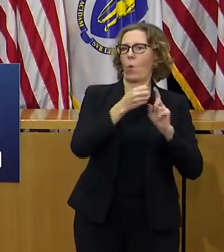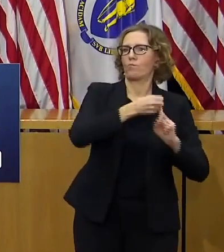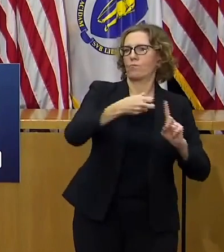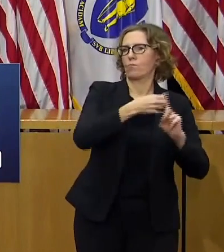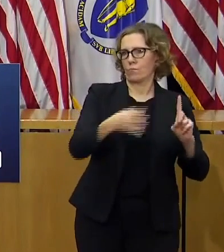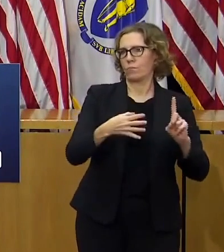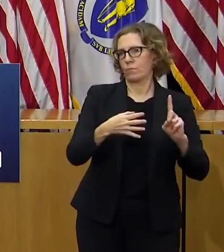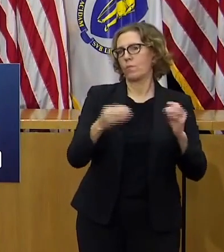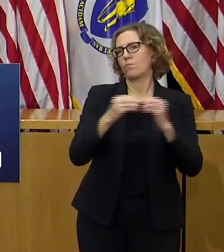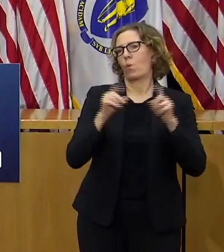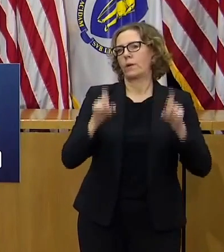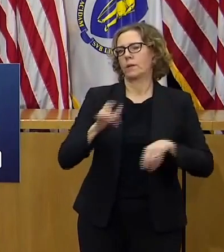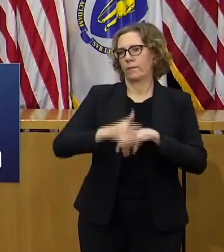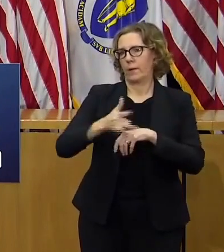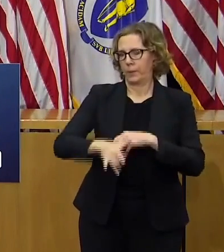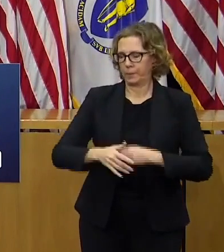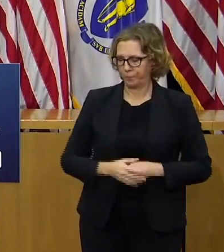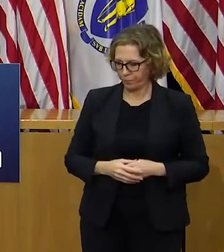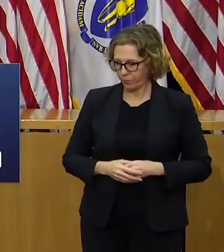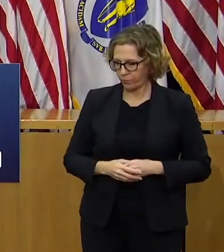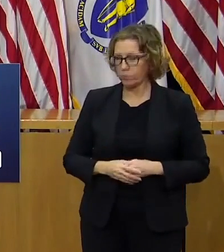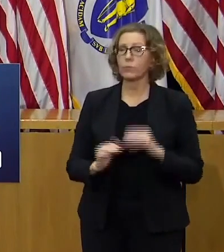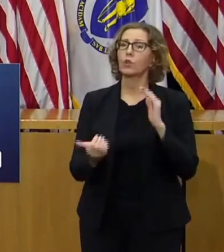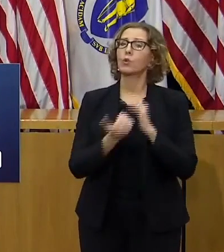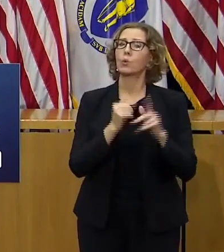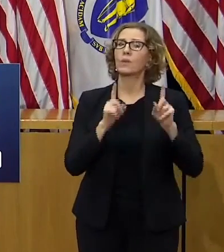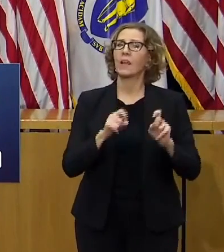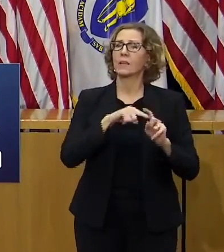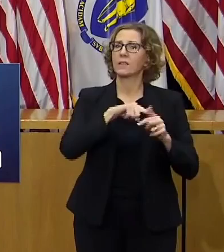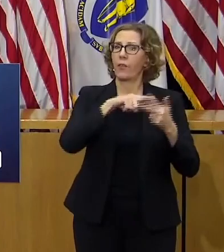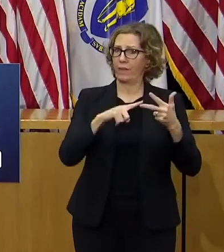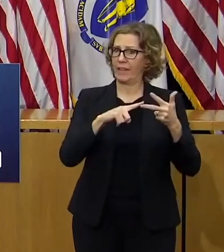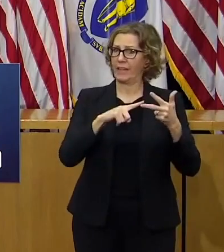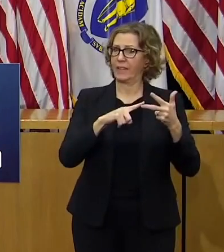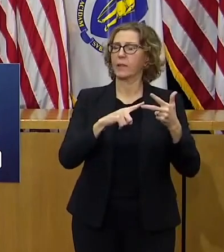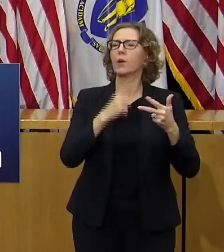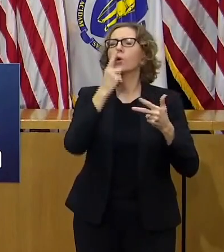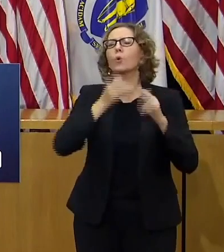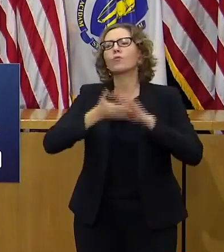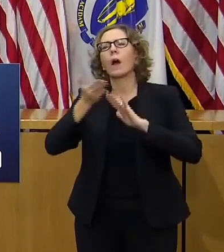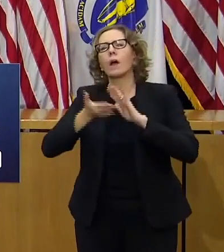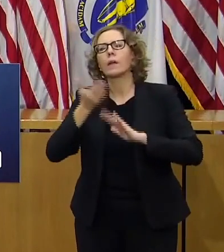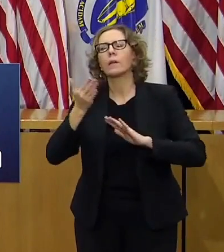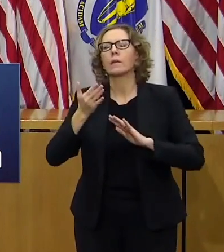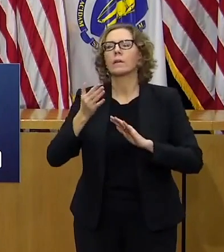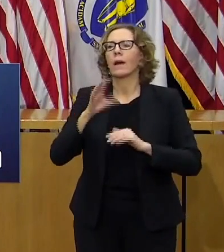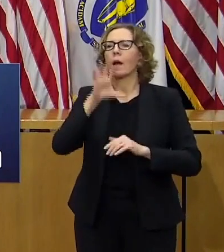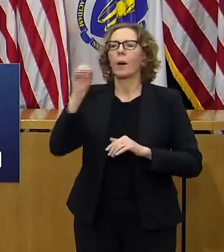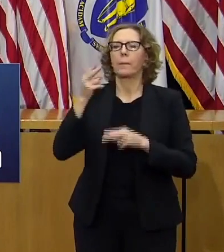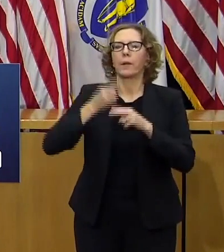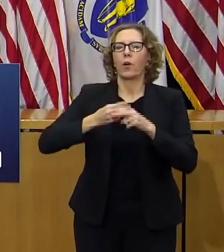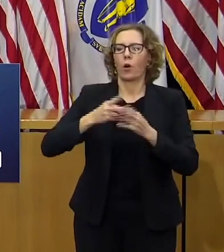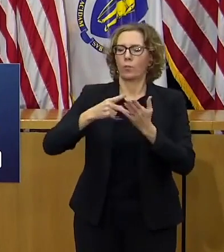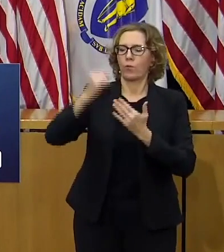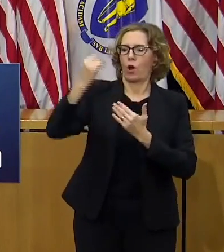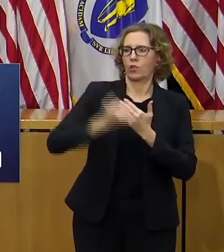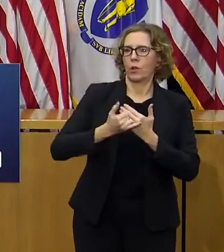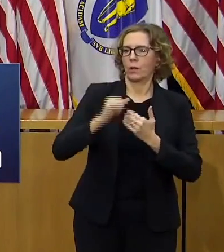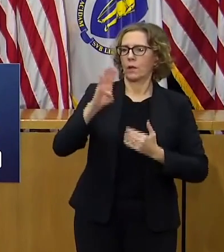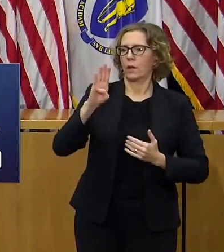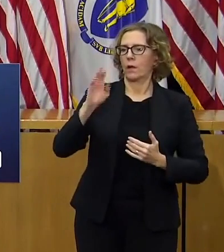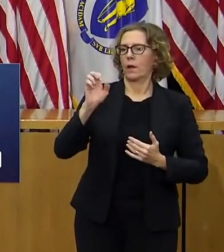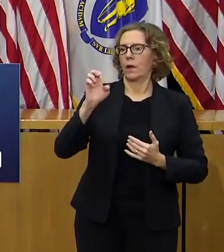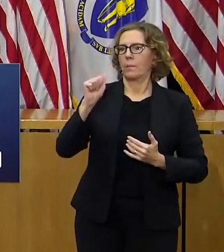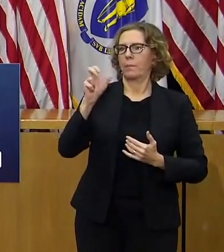these new sites will be operated by Project Beacon the vendor that's currently running the high-volume express testing